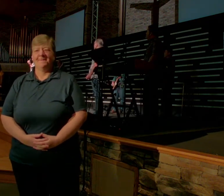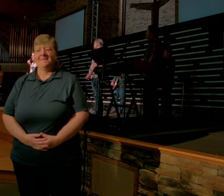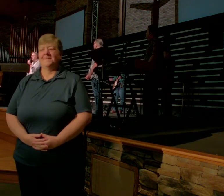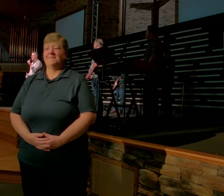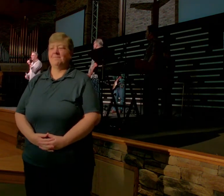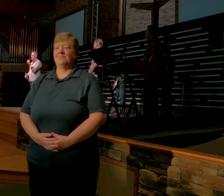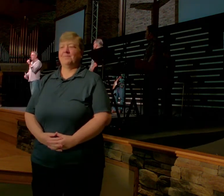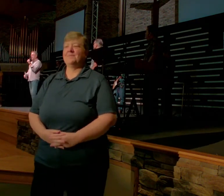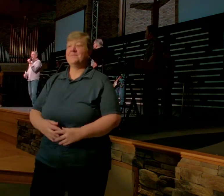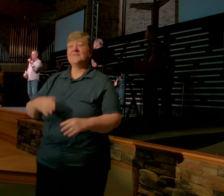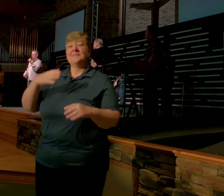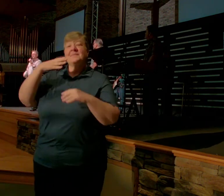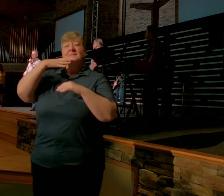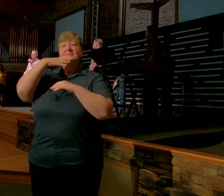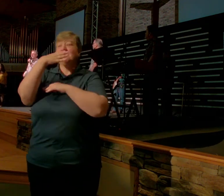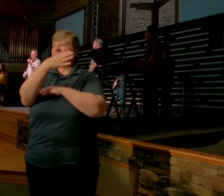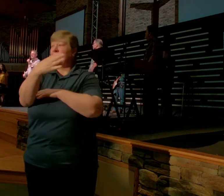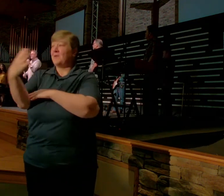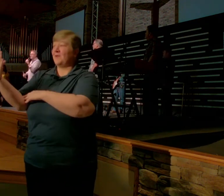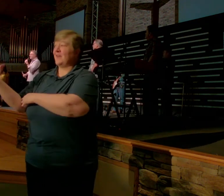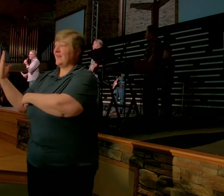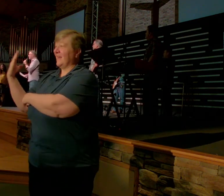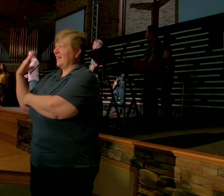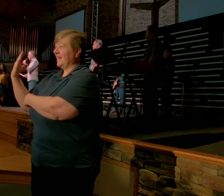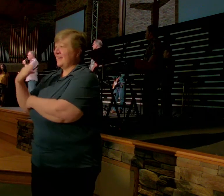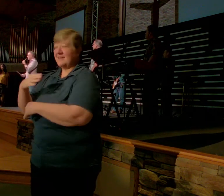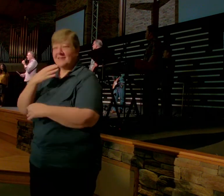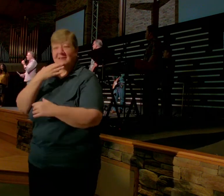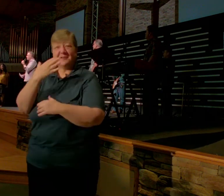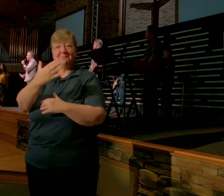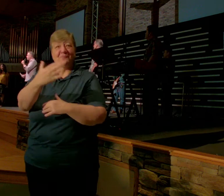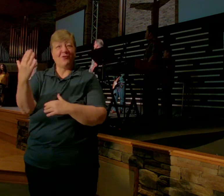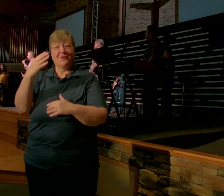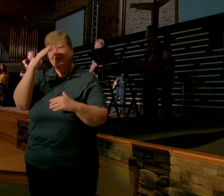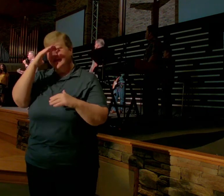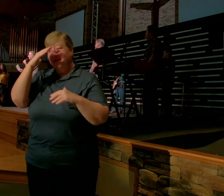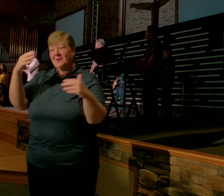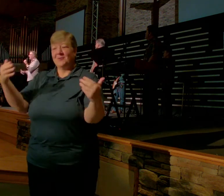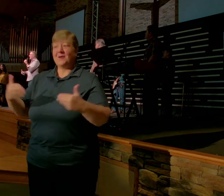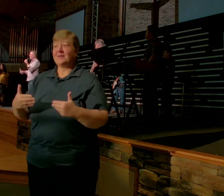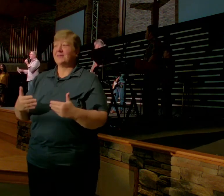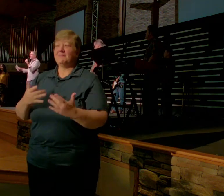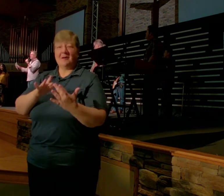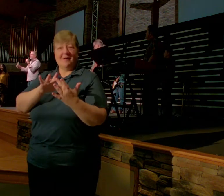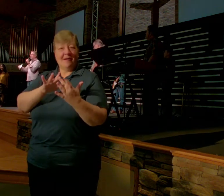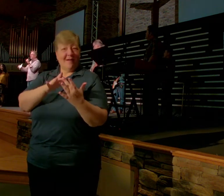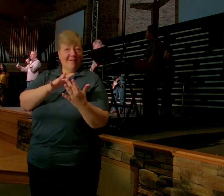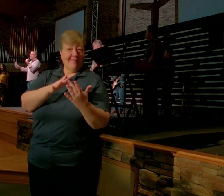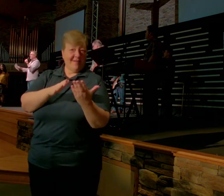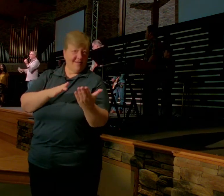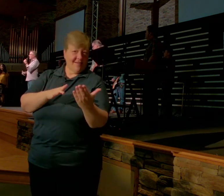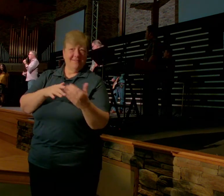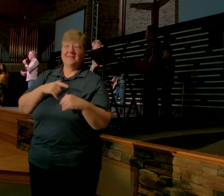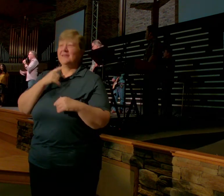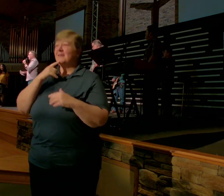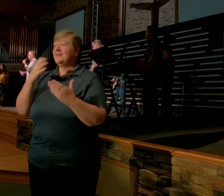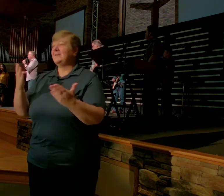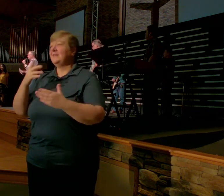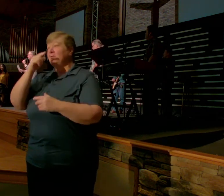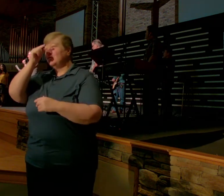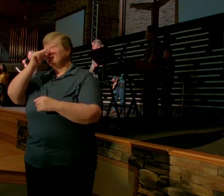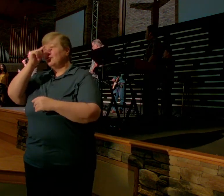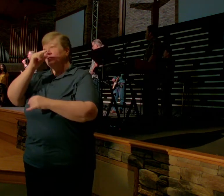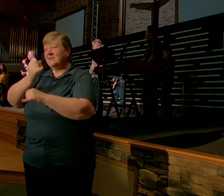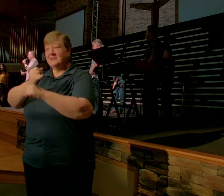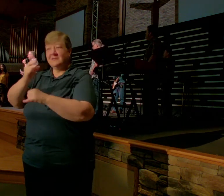Well, good morning. Good morning and welcome. Whether you've joined us online, whether you're here on our Grease campus or